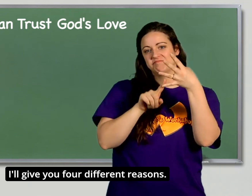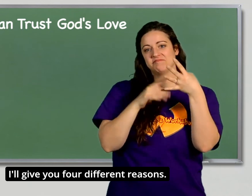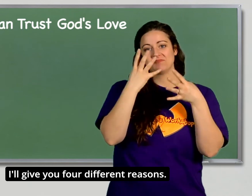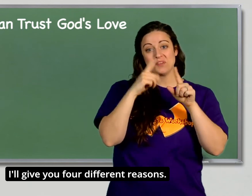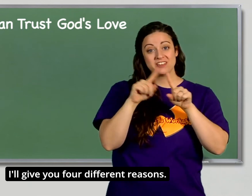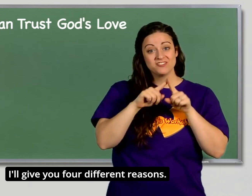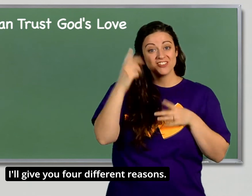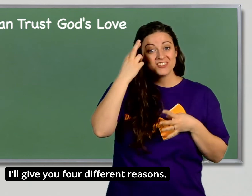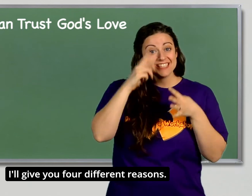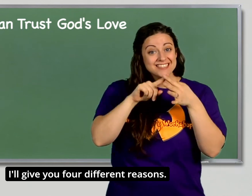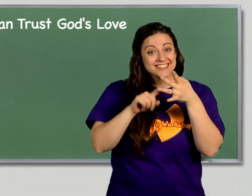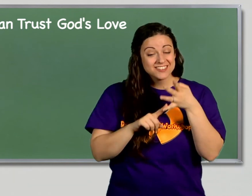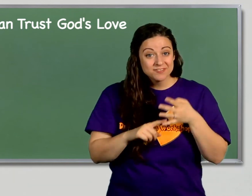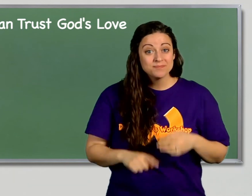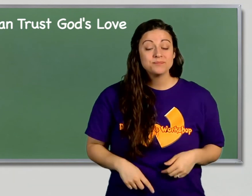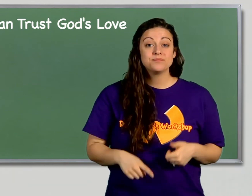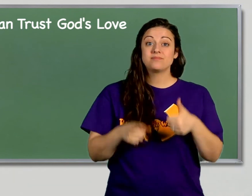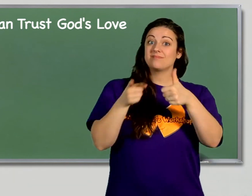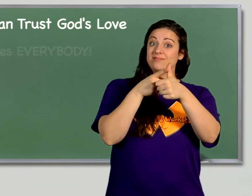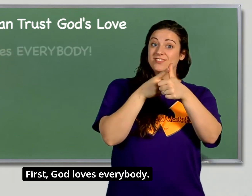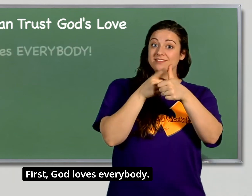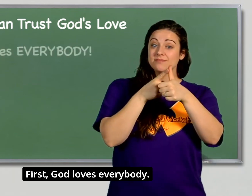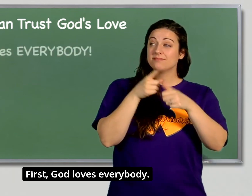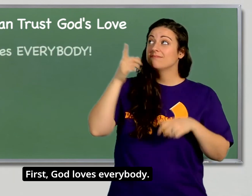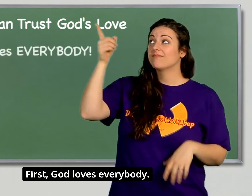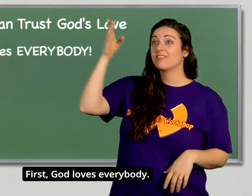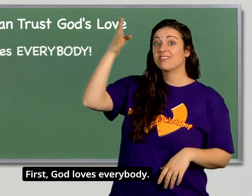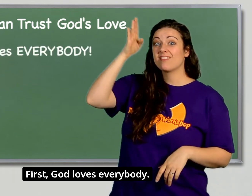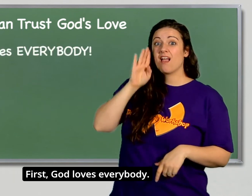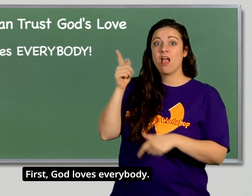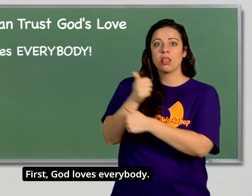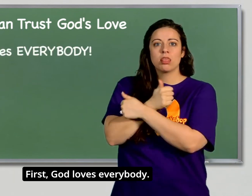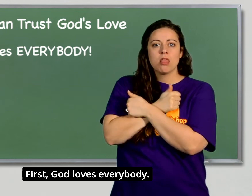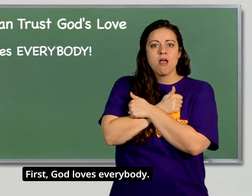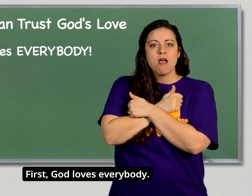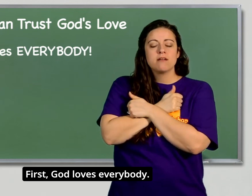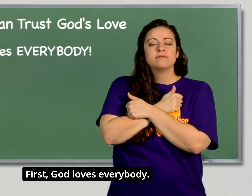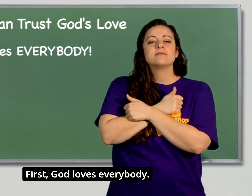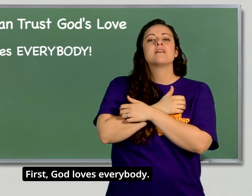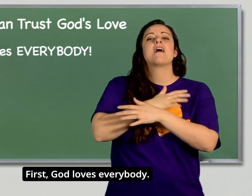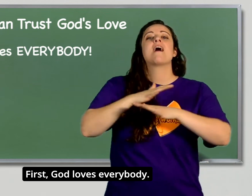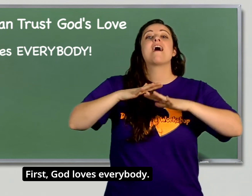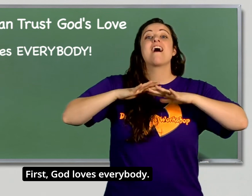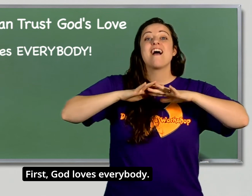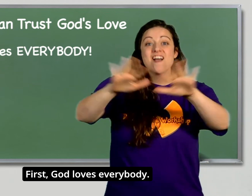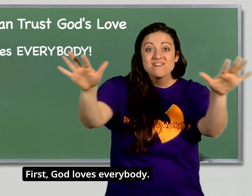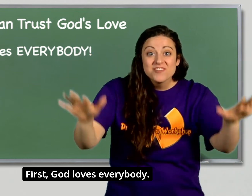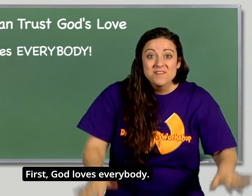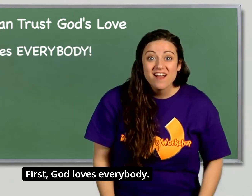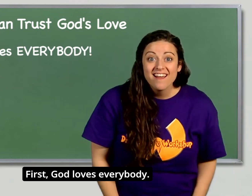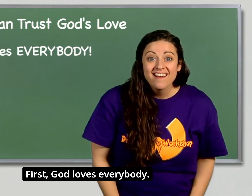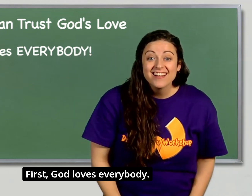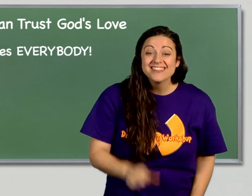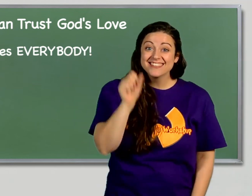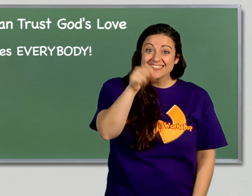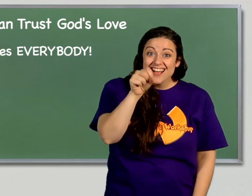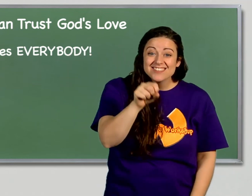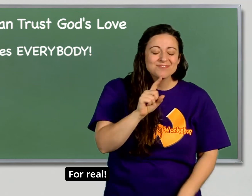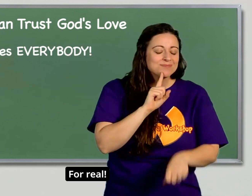different reasons. First, God loves everybody. For